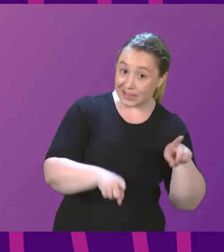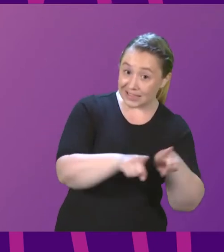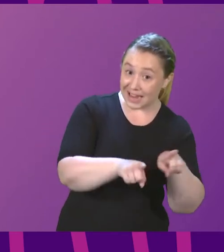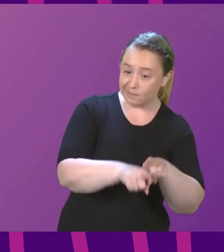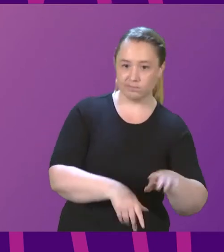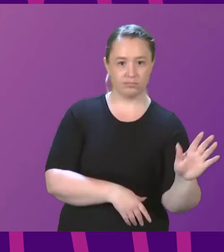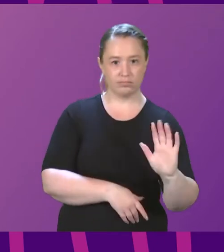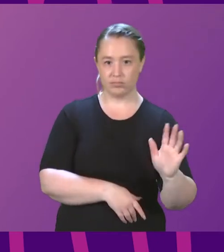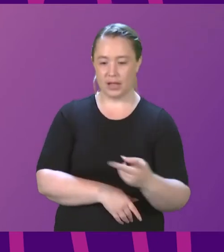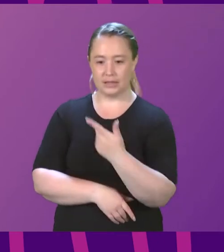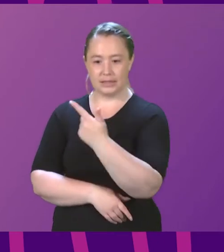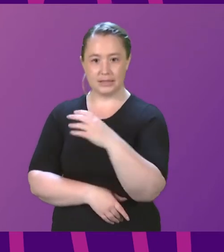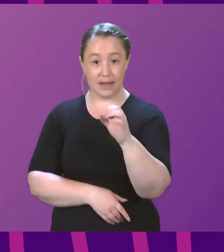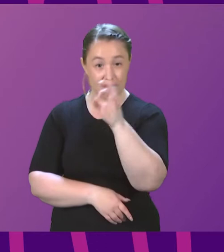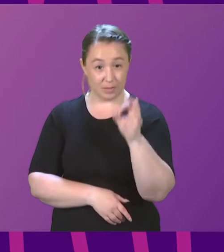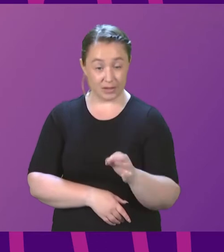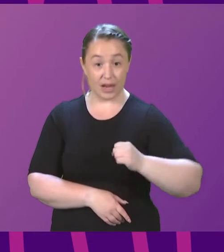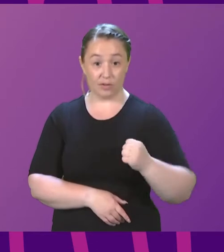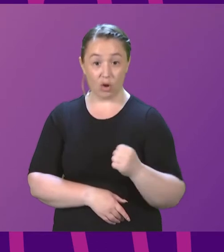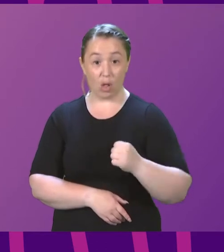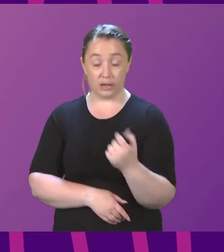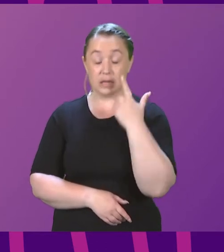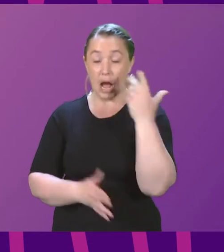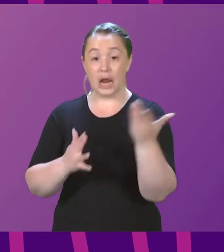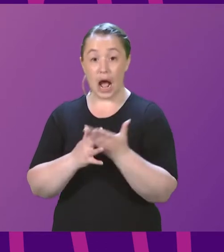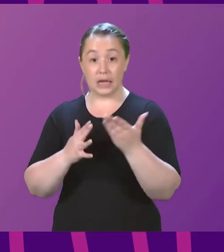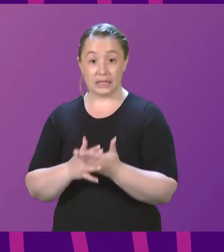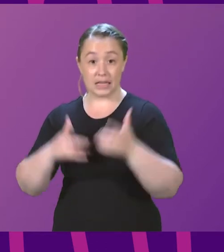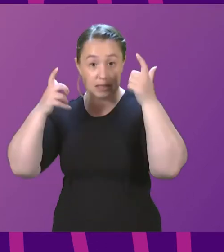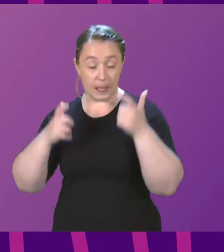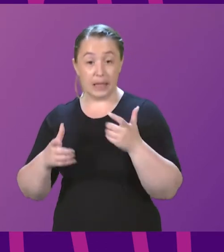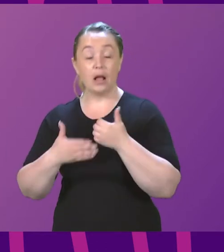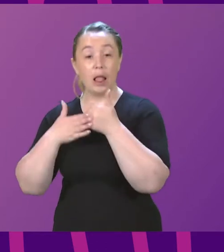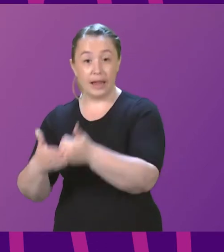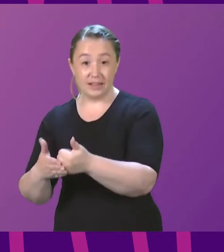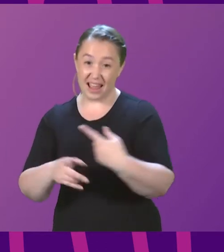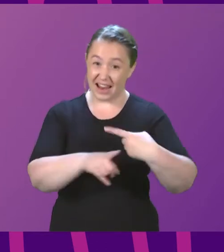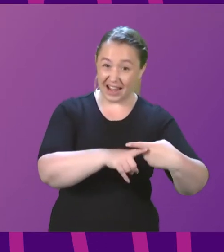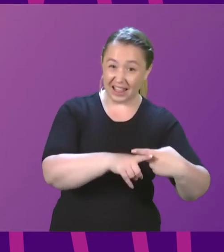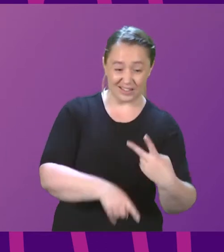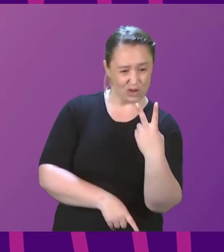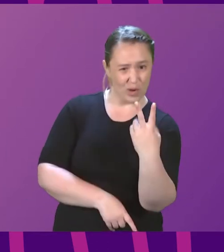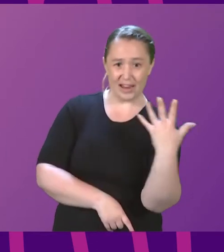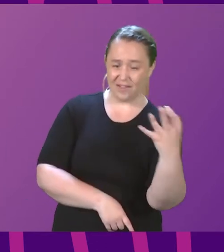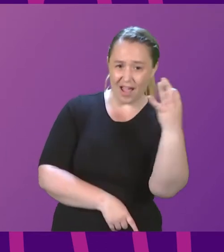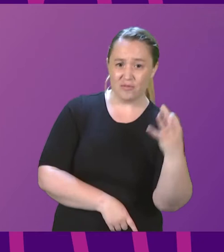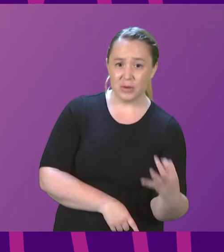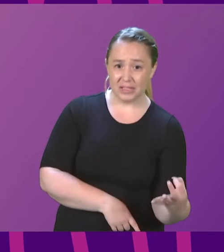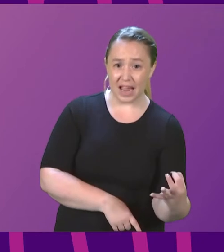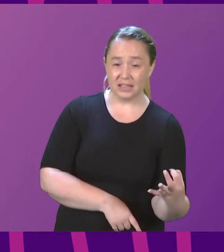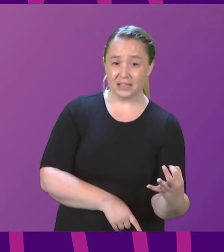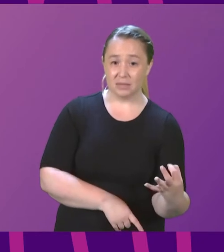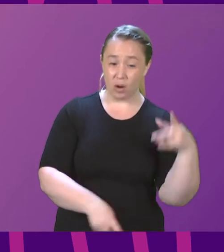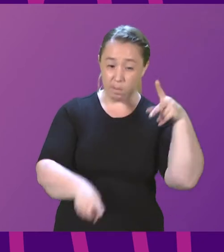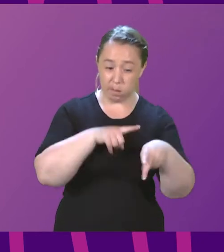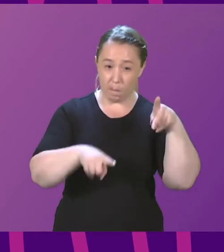% of Scotland's citizens are eligible for some form of legal aid, and in England, that figure is just 25%, following some quite dramatic